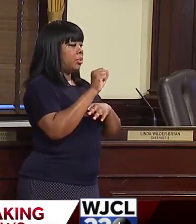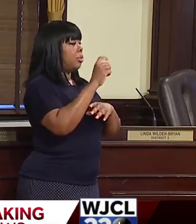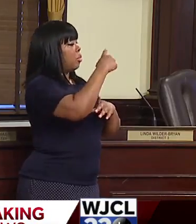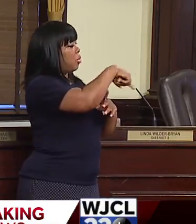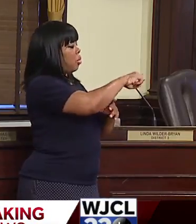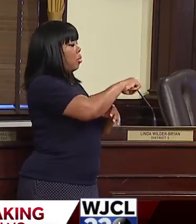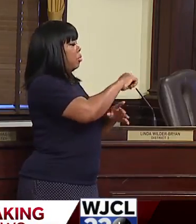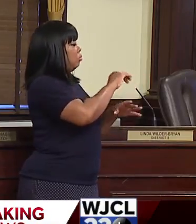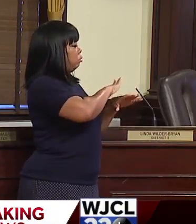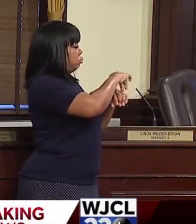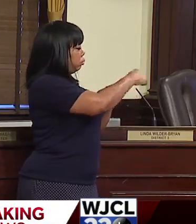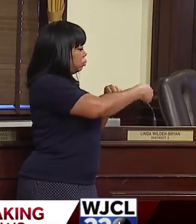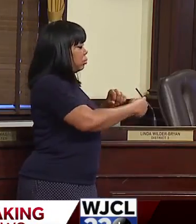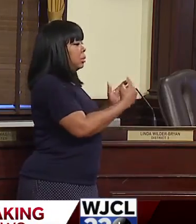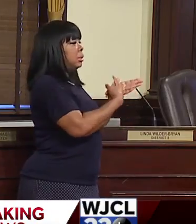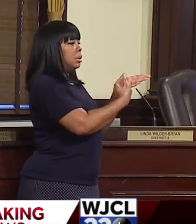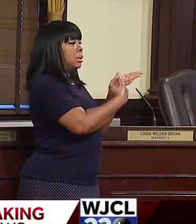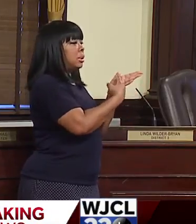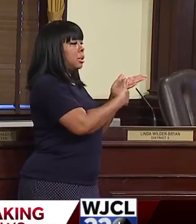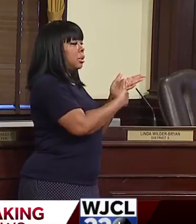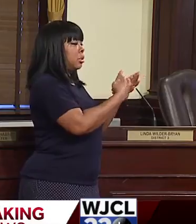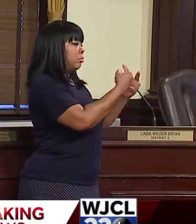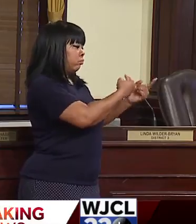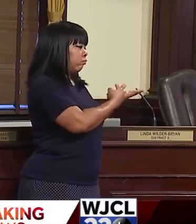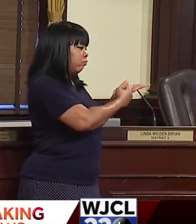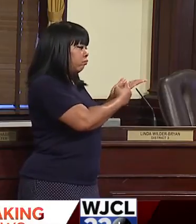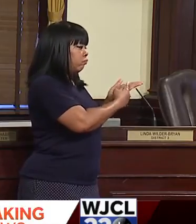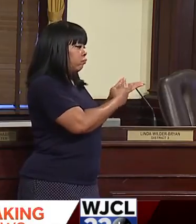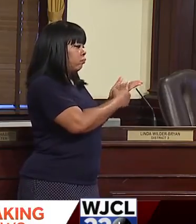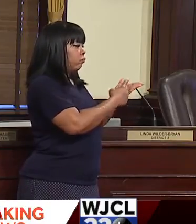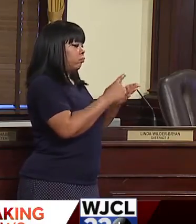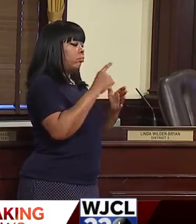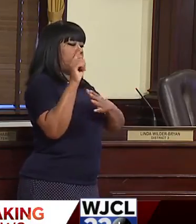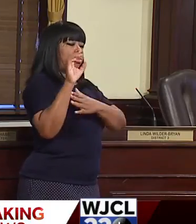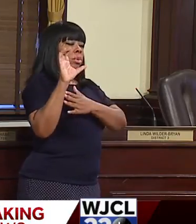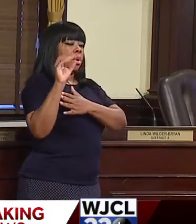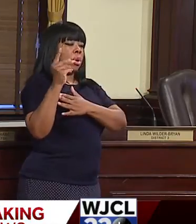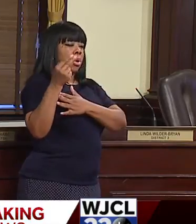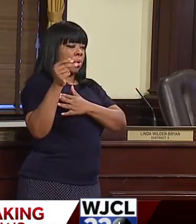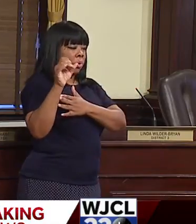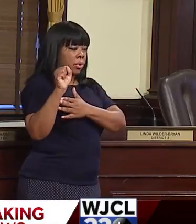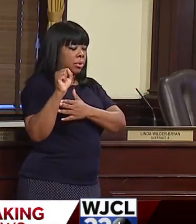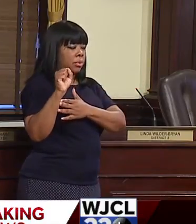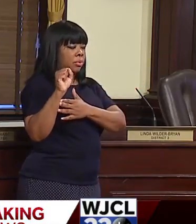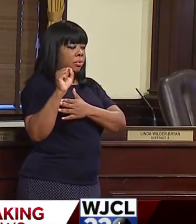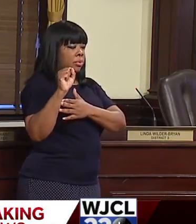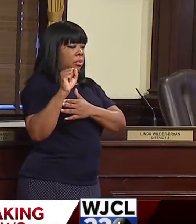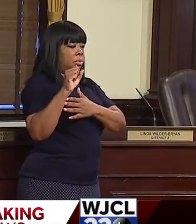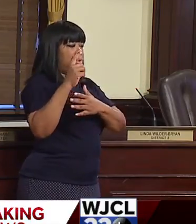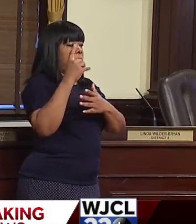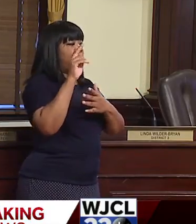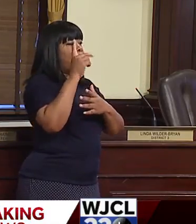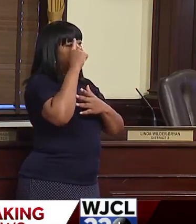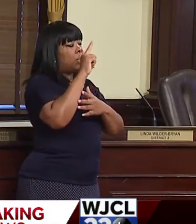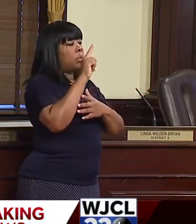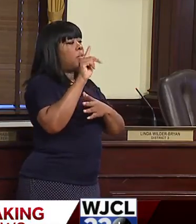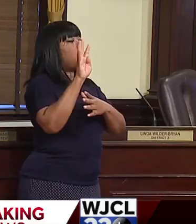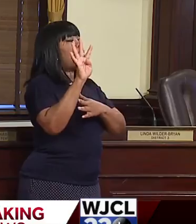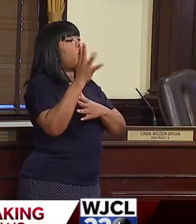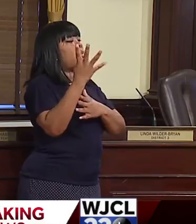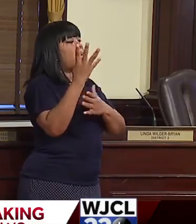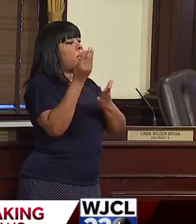the nation regarding the latest negotiations from Congress for the fourth stimulus package.